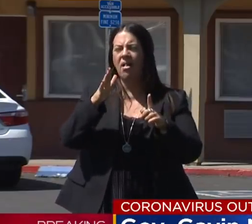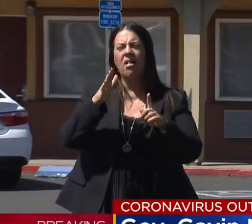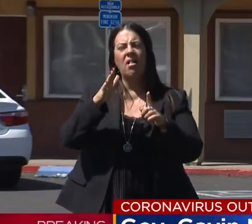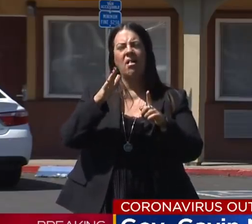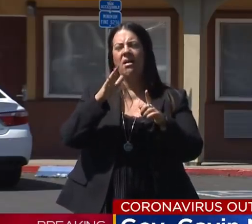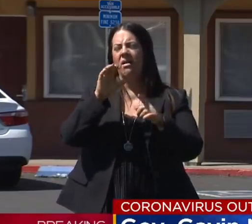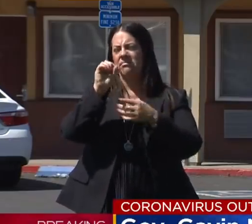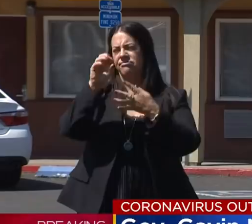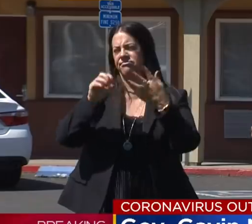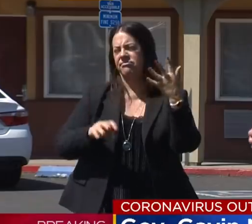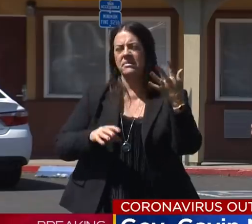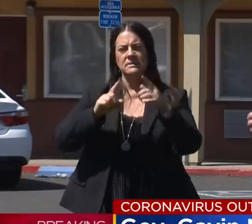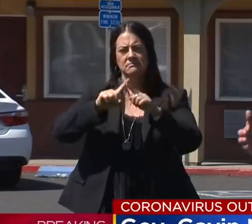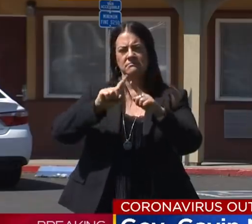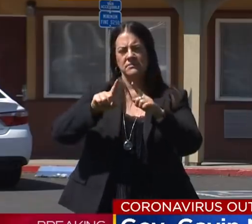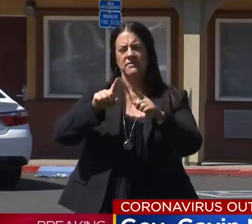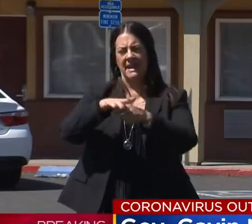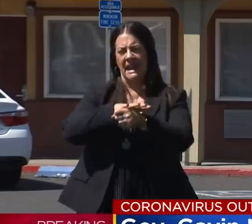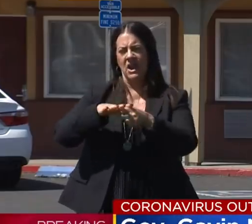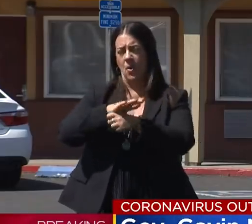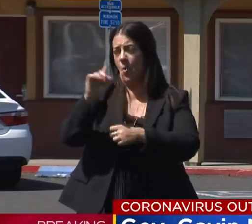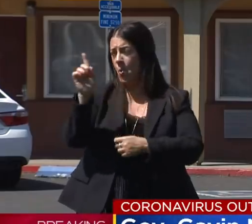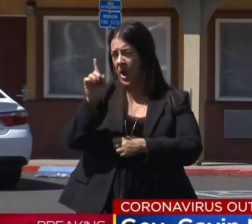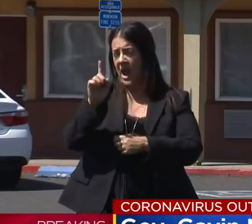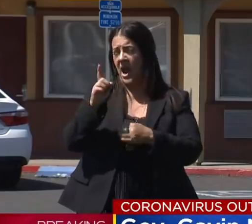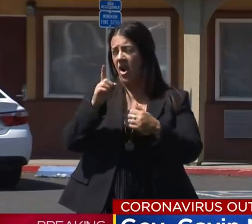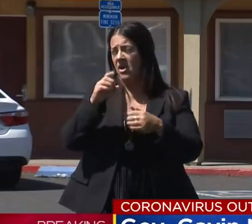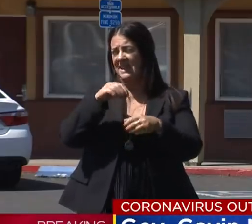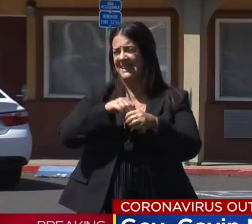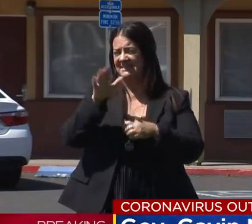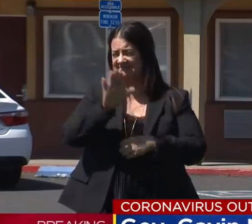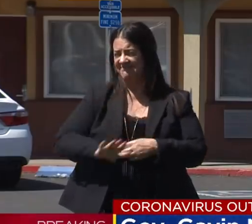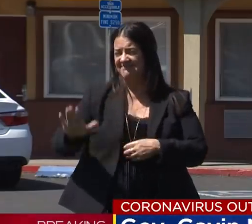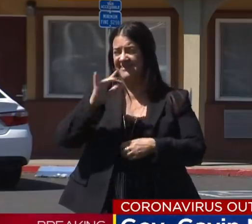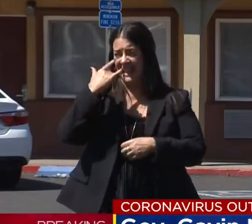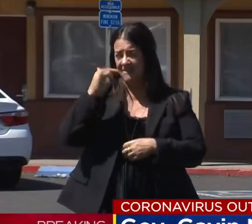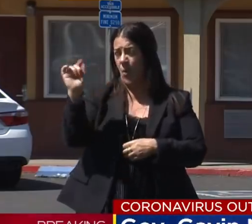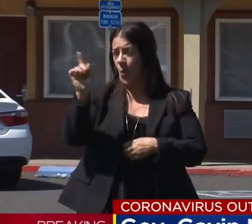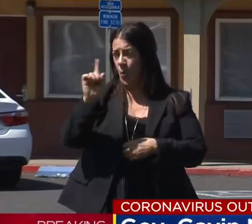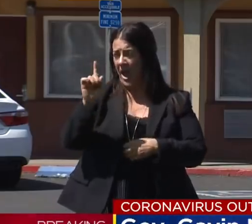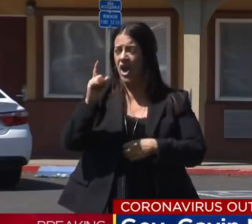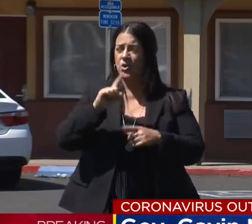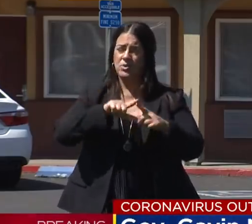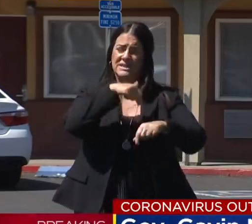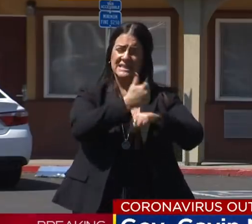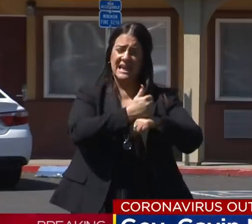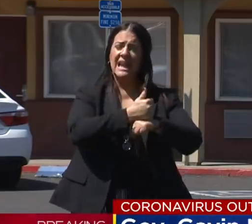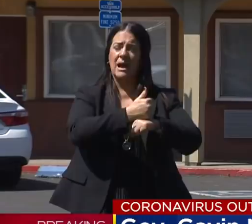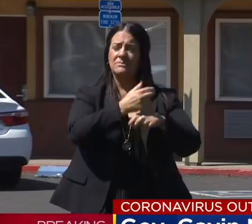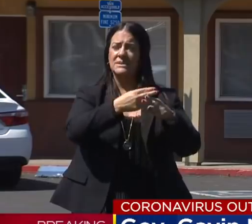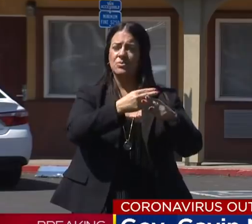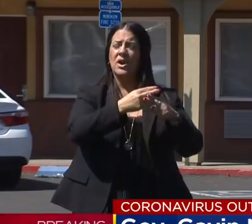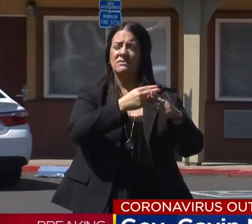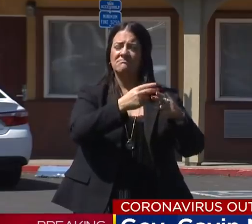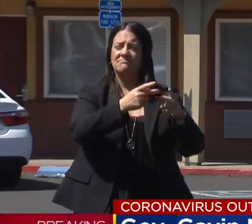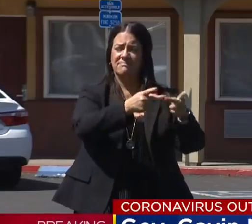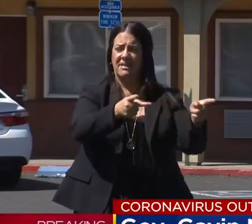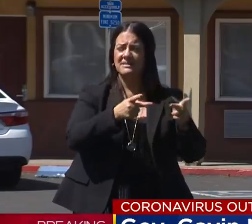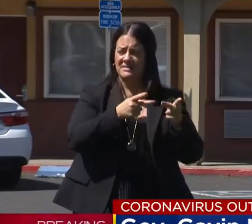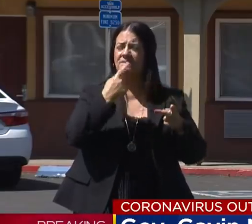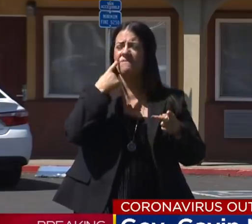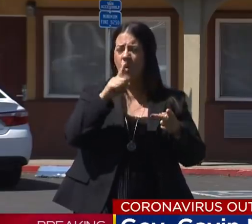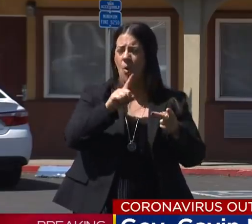procured as part of our loss, our larger hospital surge program, including all those 2000 units